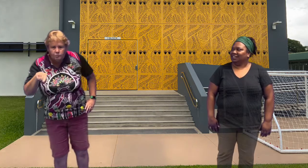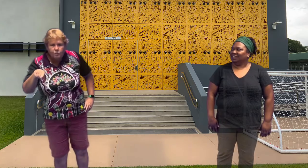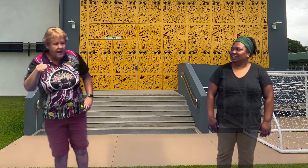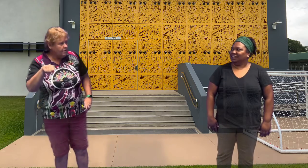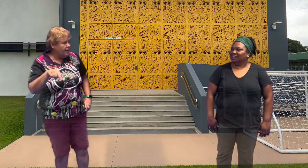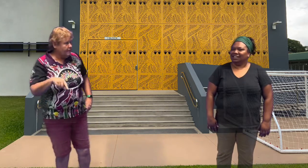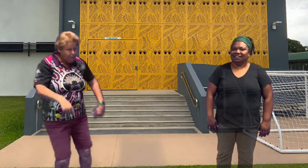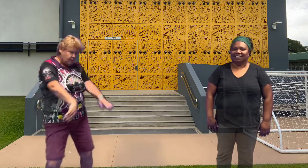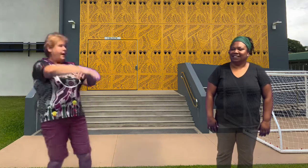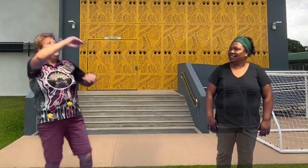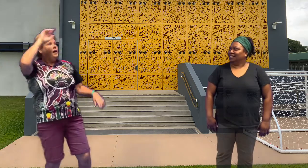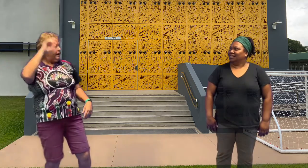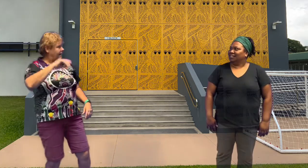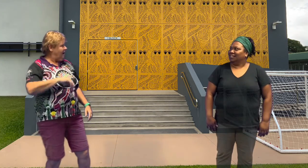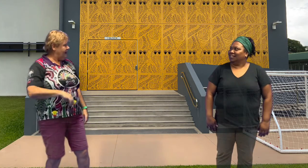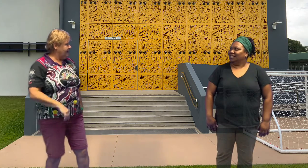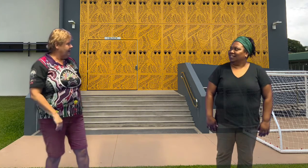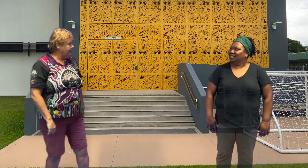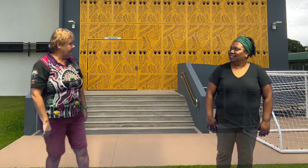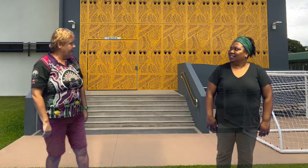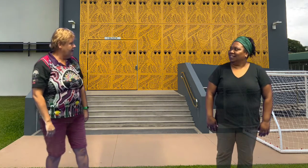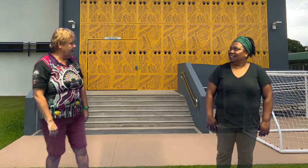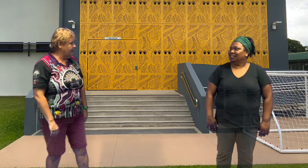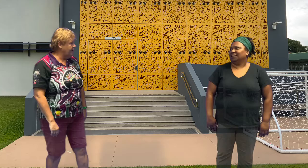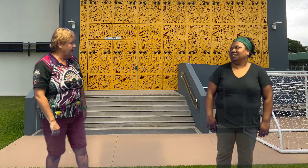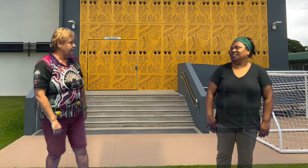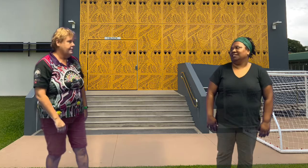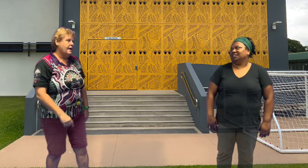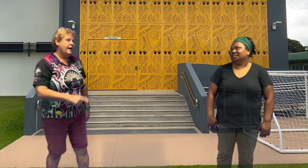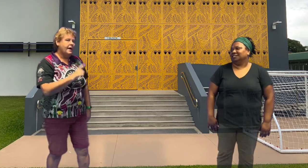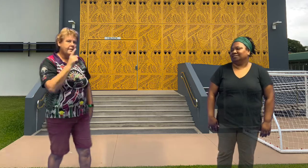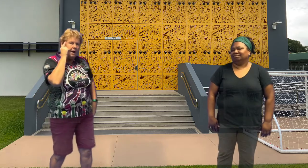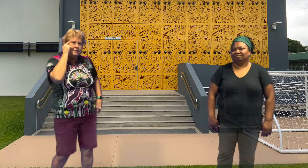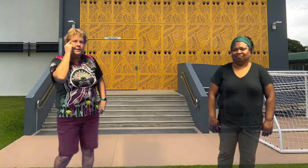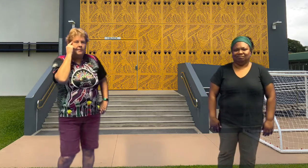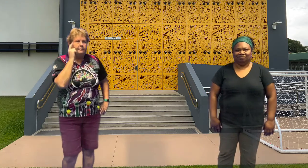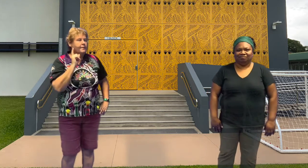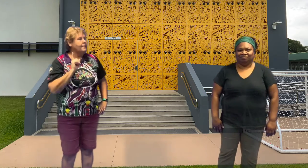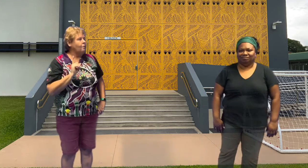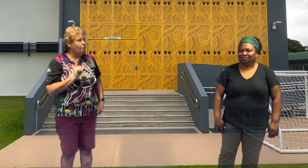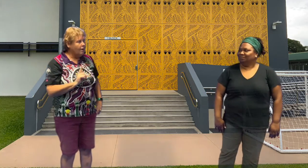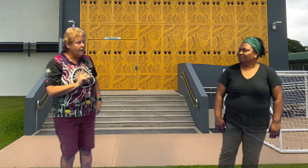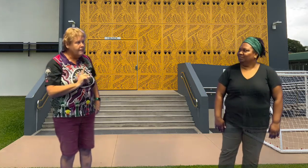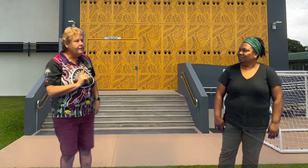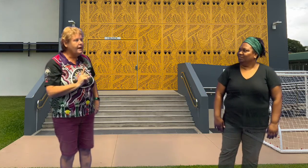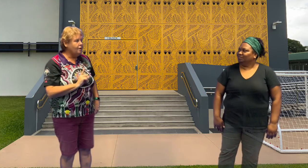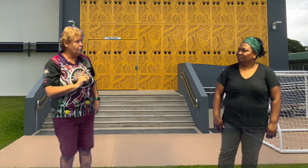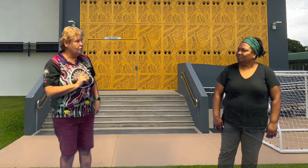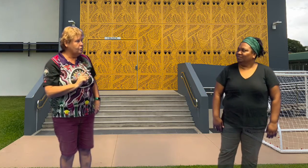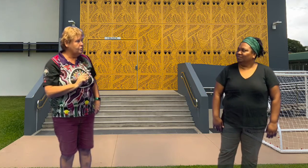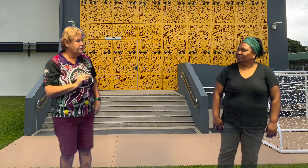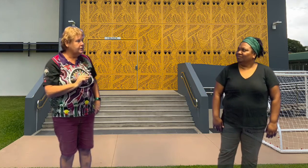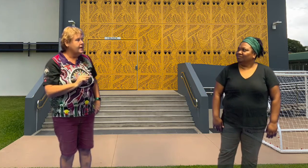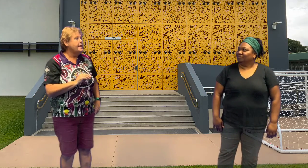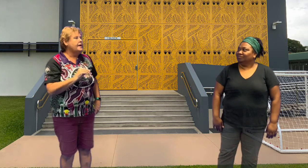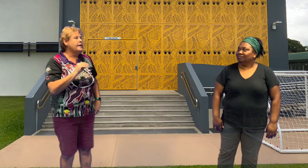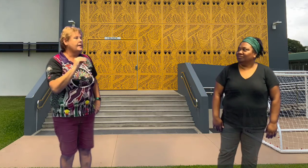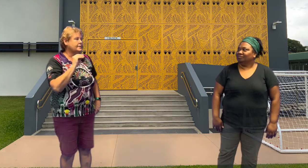ran around the corner and I nearly fell over. And I remembered that one of our rules is